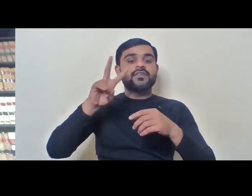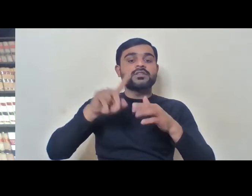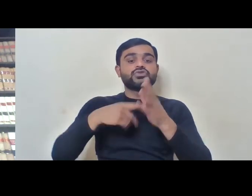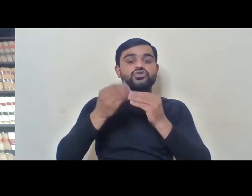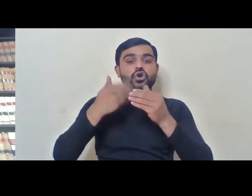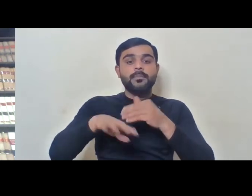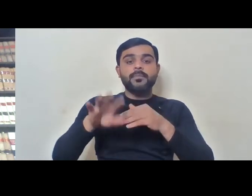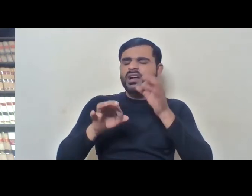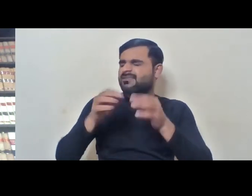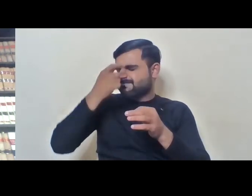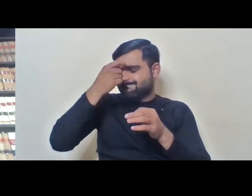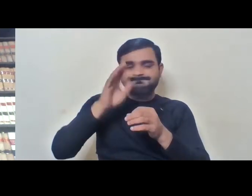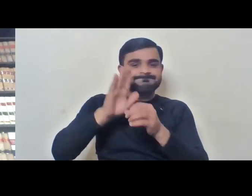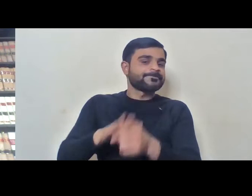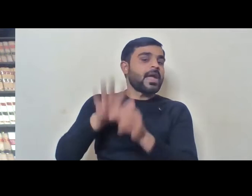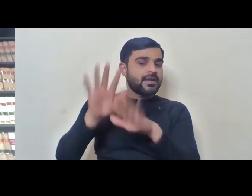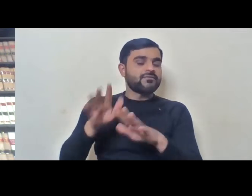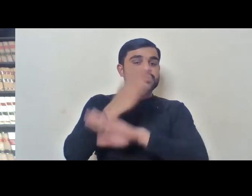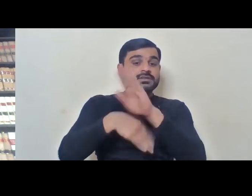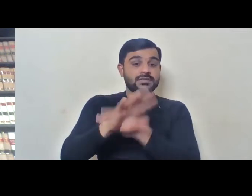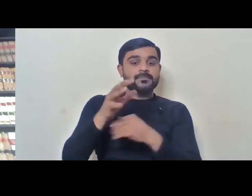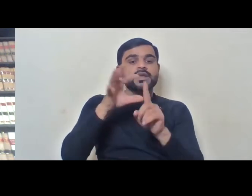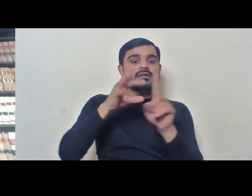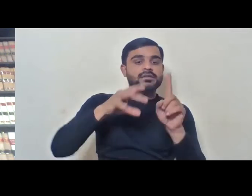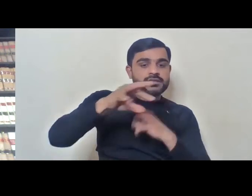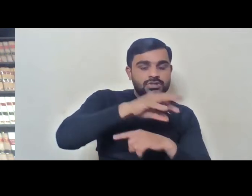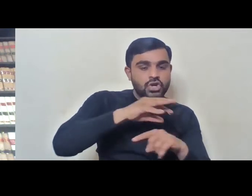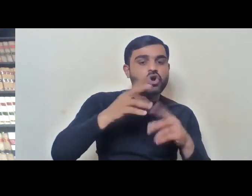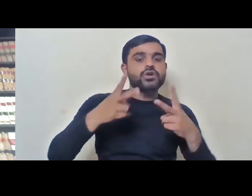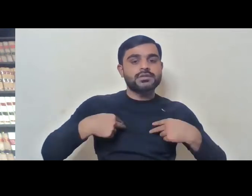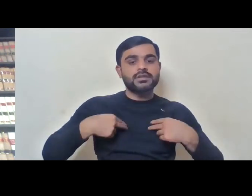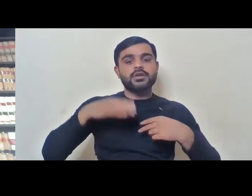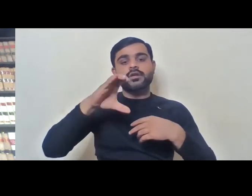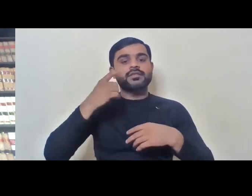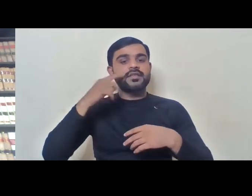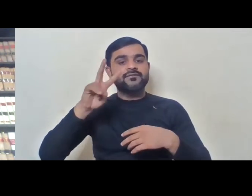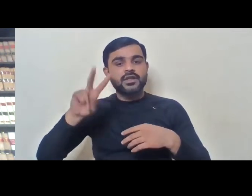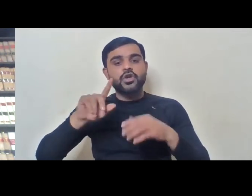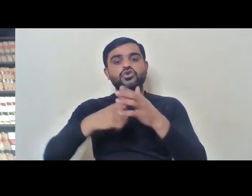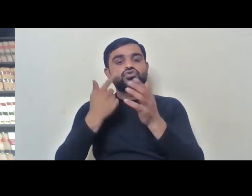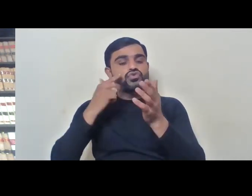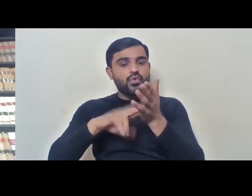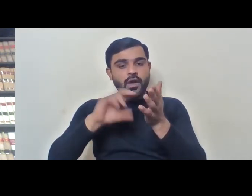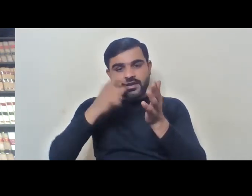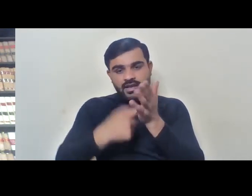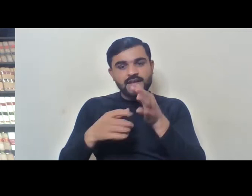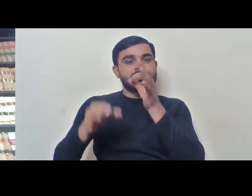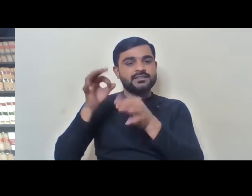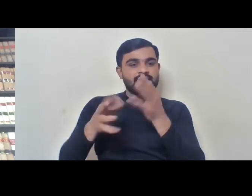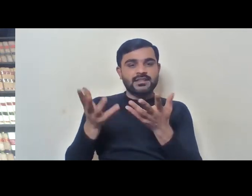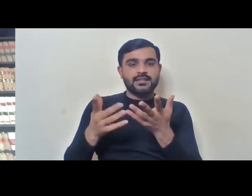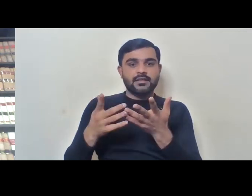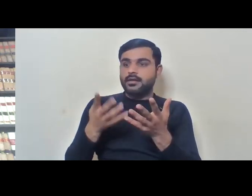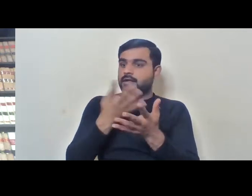very prestigious post, especially district court judges or civil judges or junior civil judges. Now, routinely